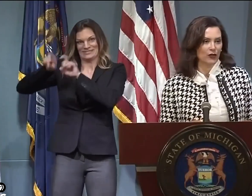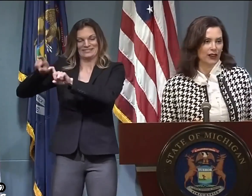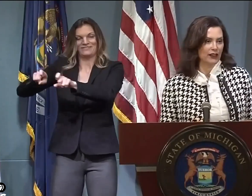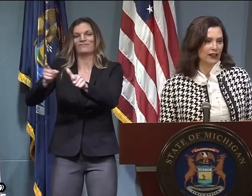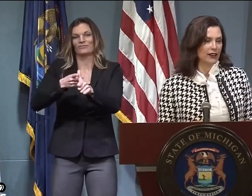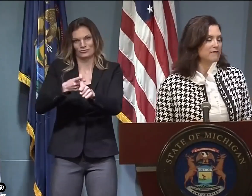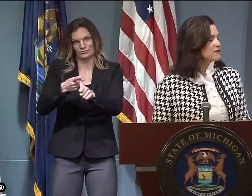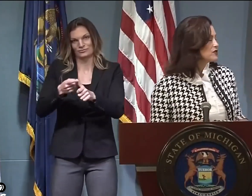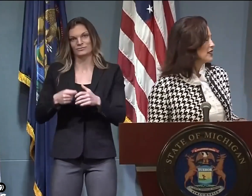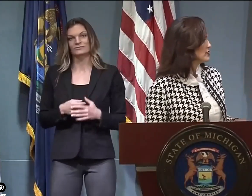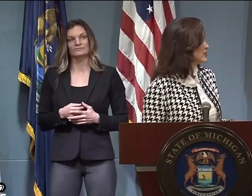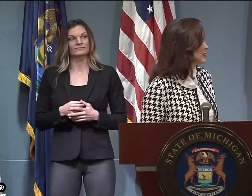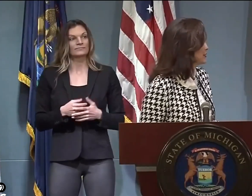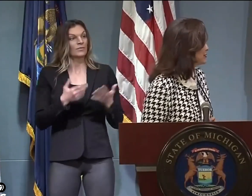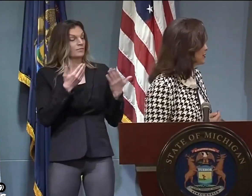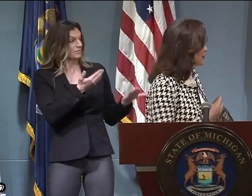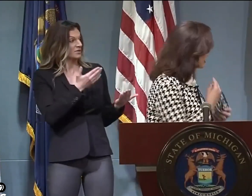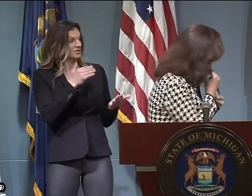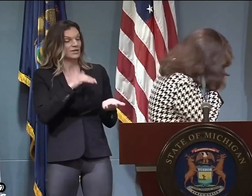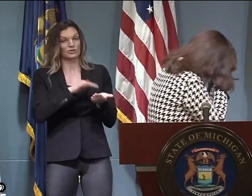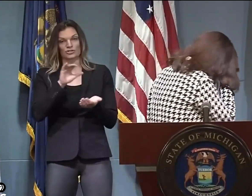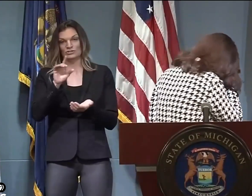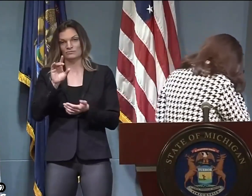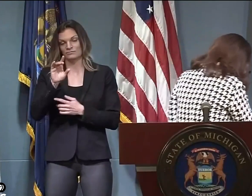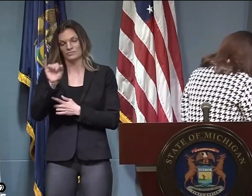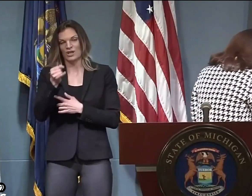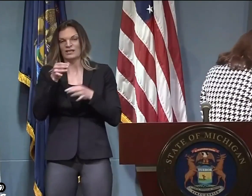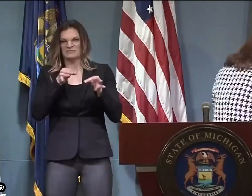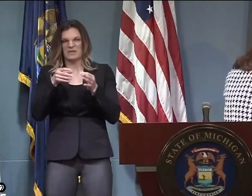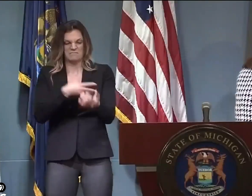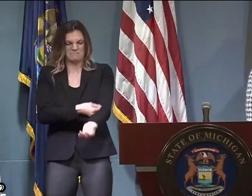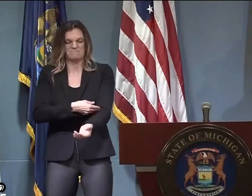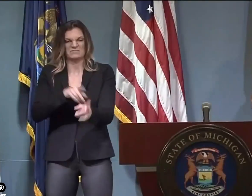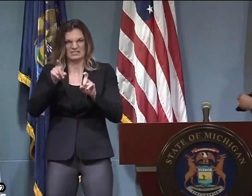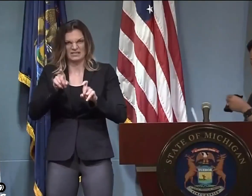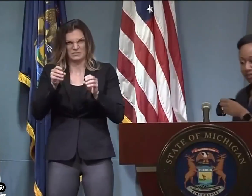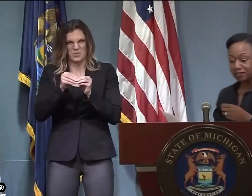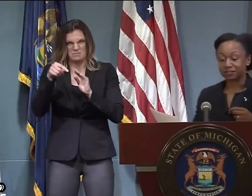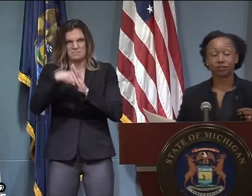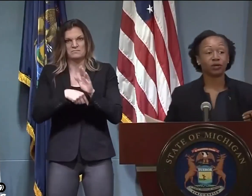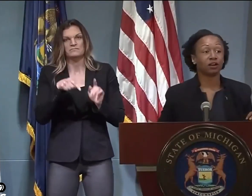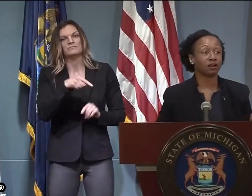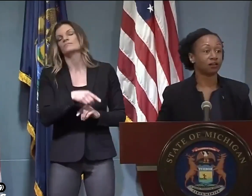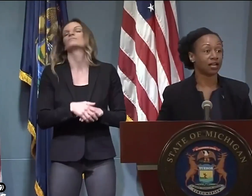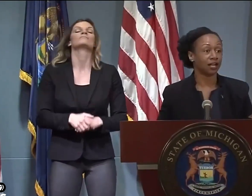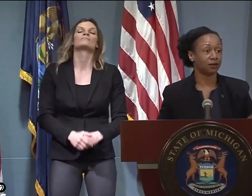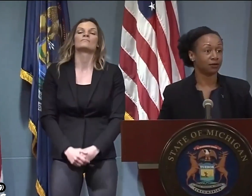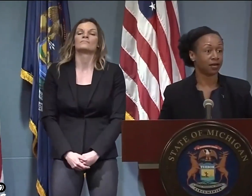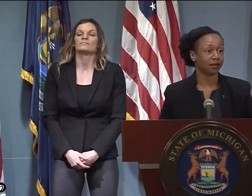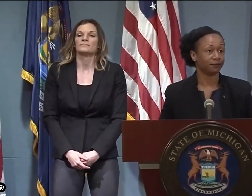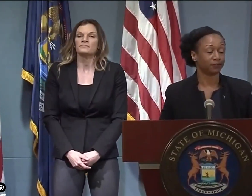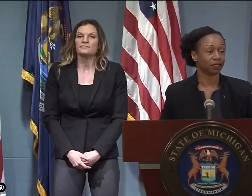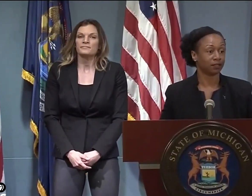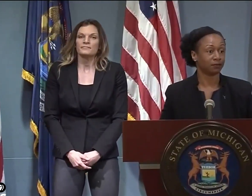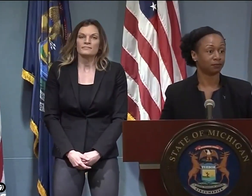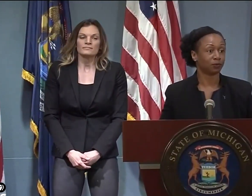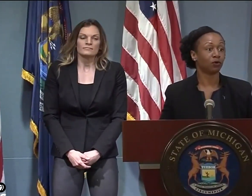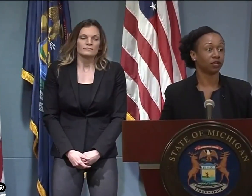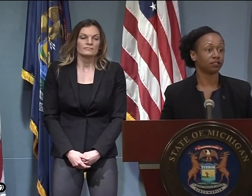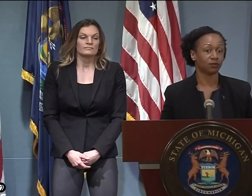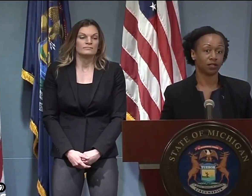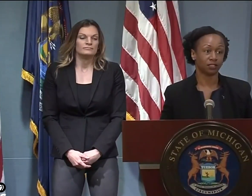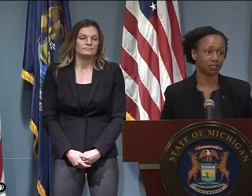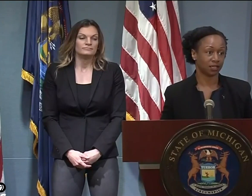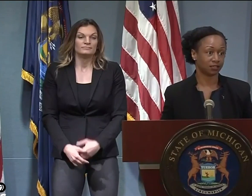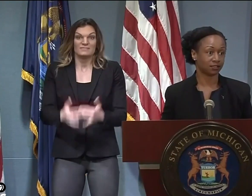that's why this announcement today is so great. So Dr. J., talk about serology. Yes. So we